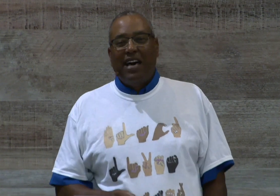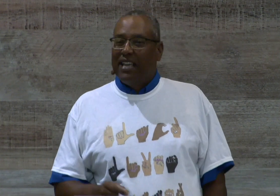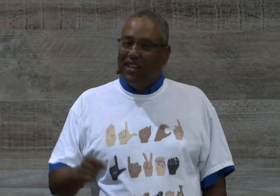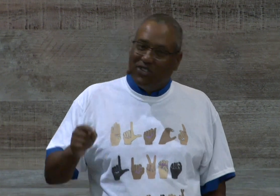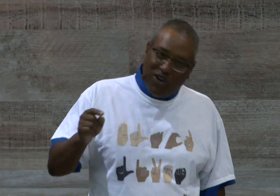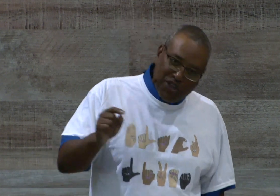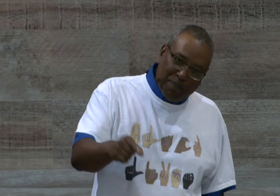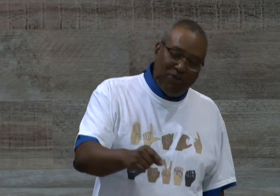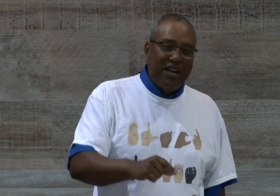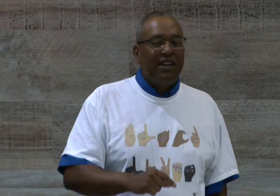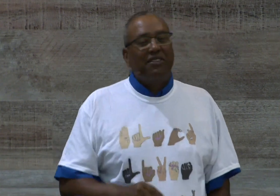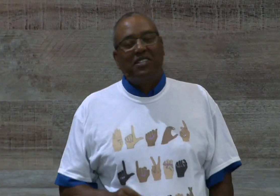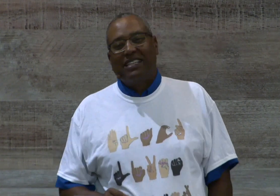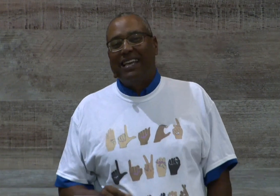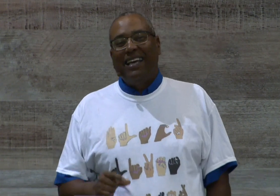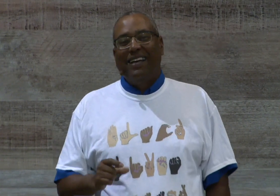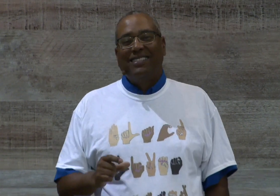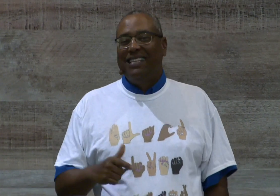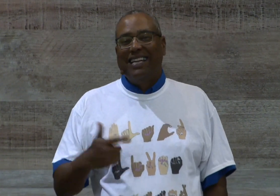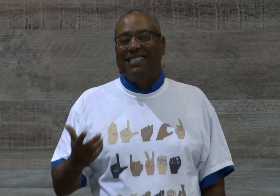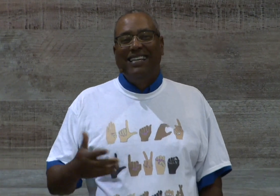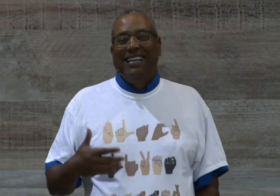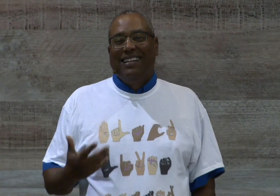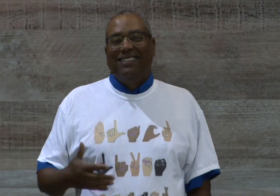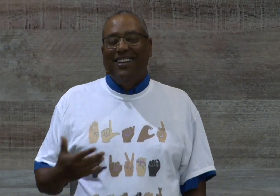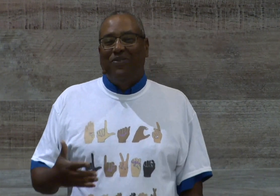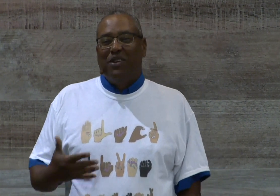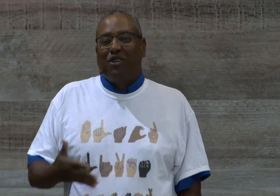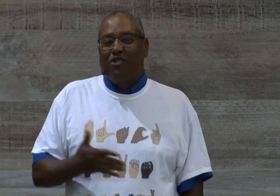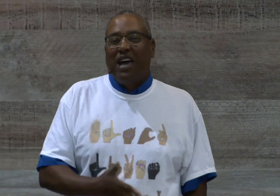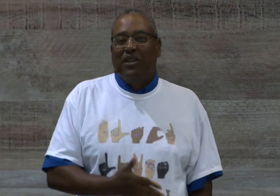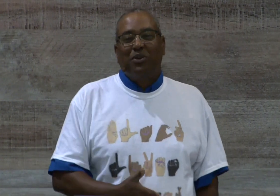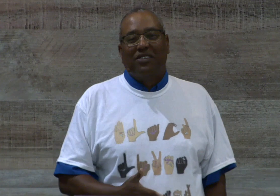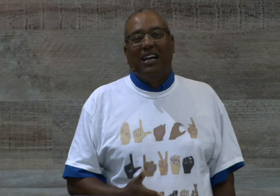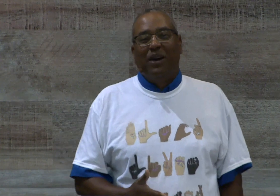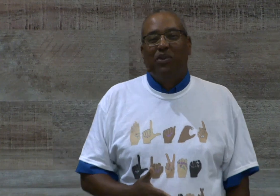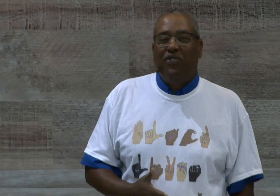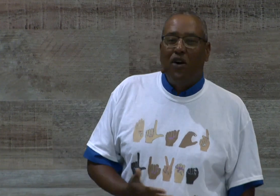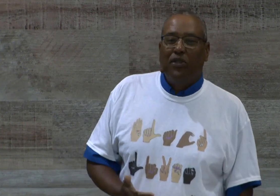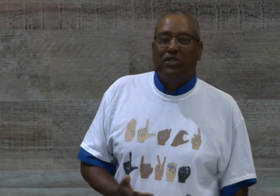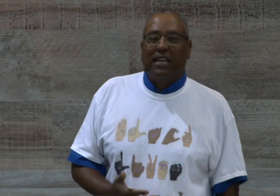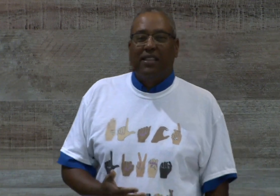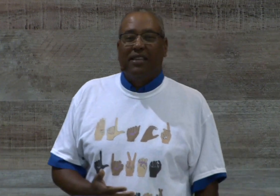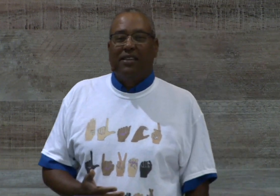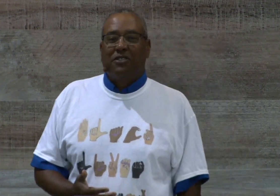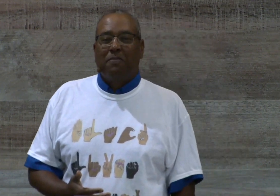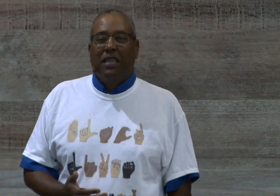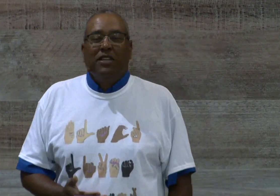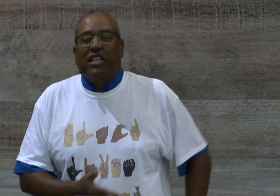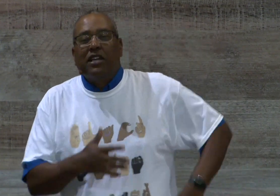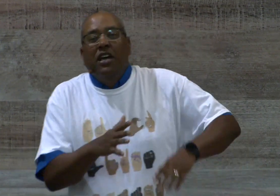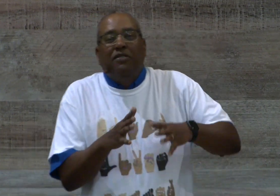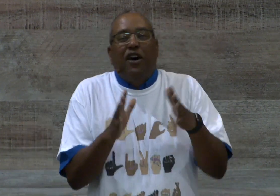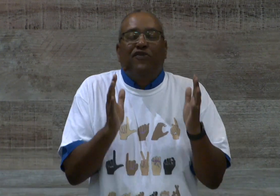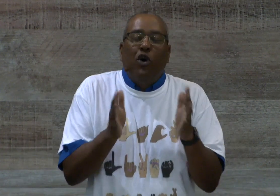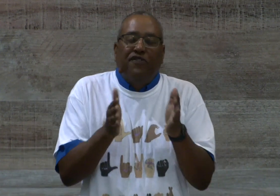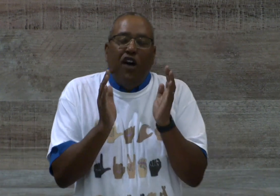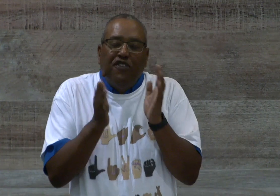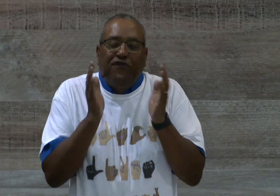will answer all your prayers. Yeah, see, that's, if we aren't grounded in the word of God, we'll fall for those kind of things. See, and unfortunately,